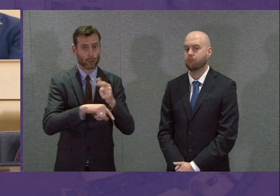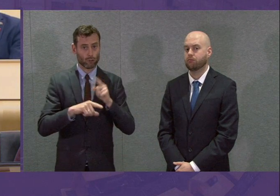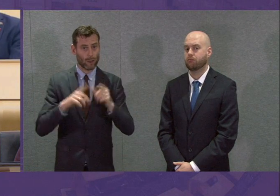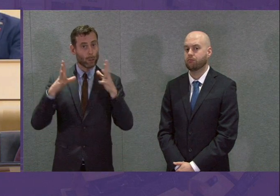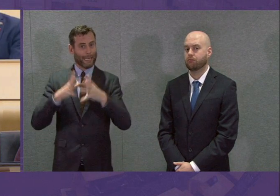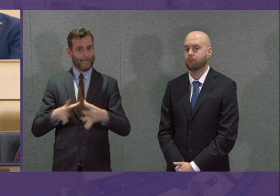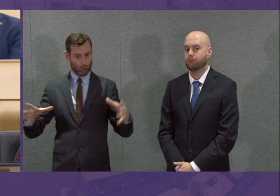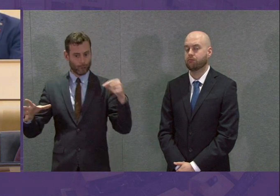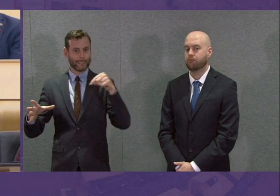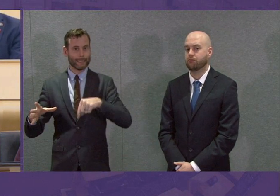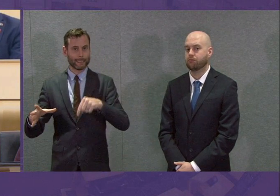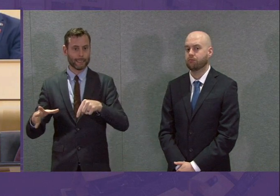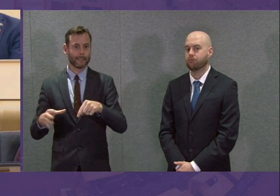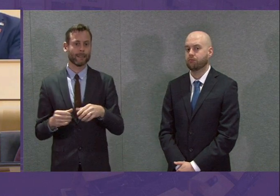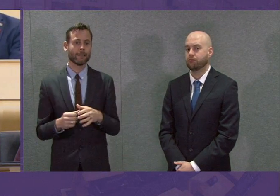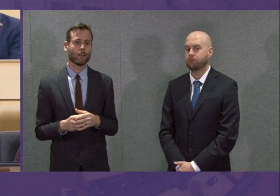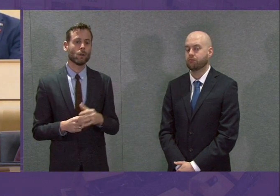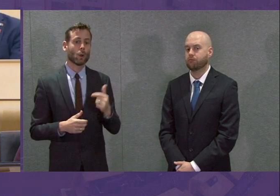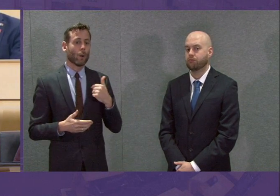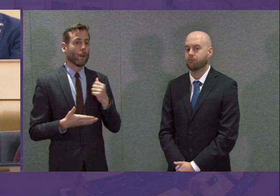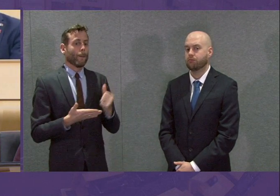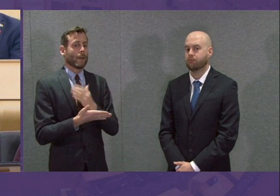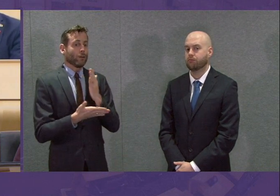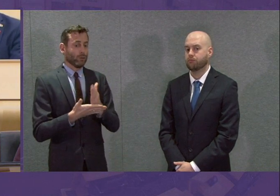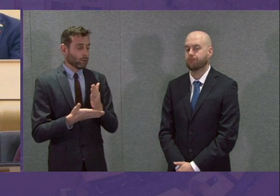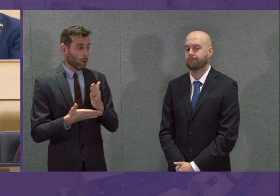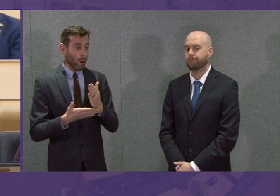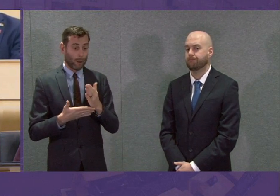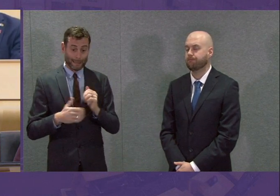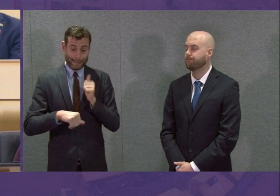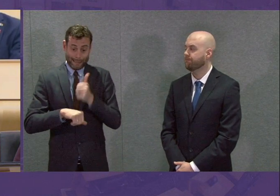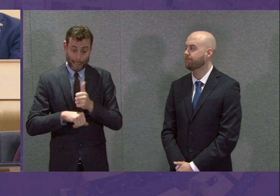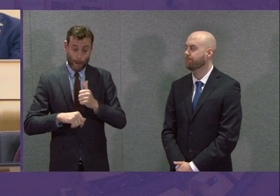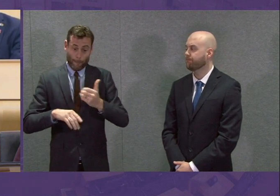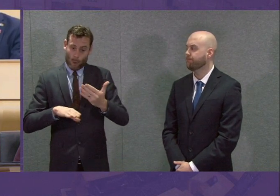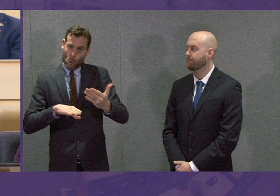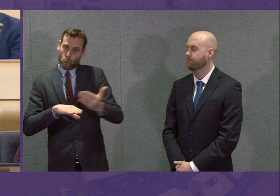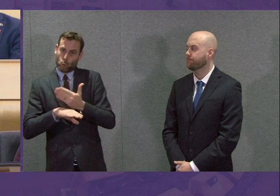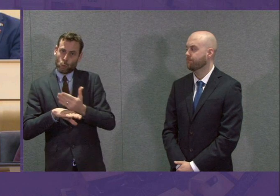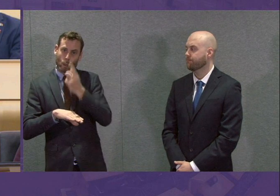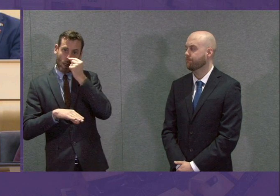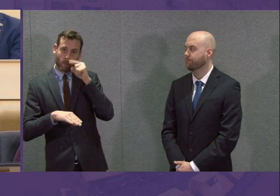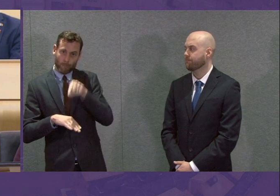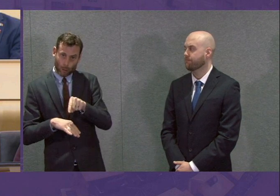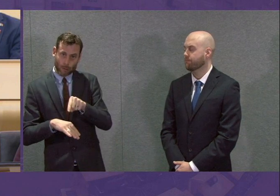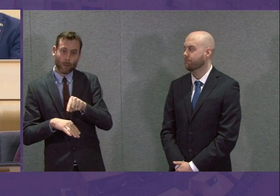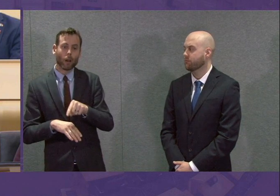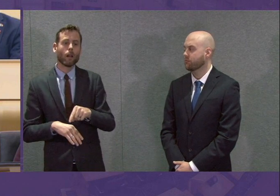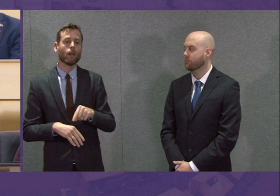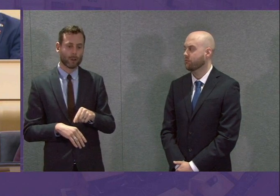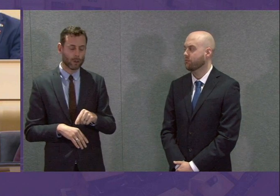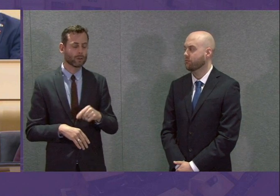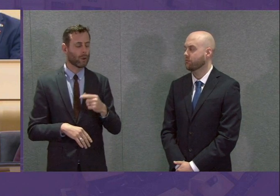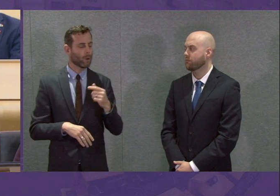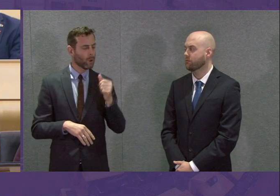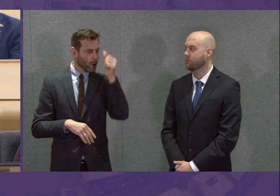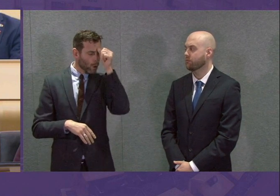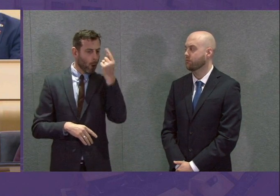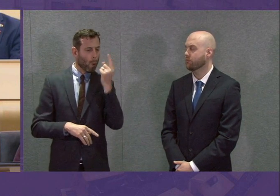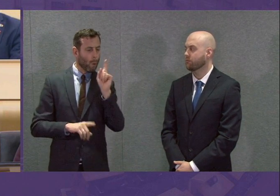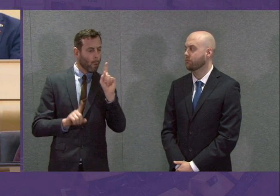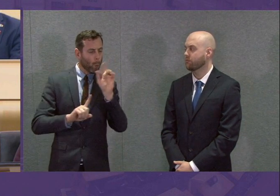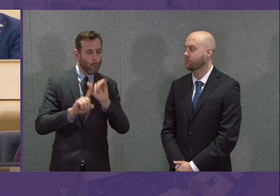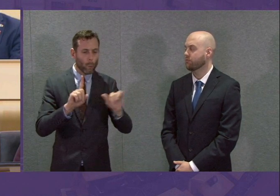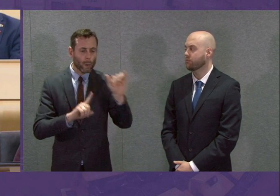that we have got. are working hard to make sure as quickly as possible there is an understanding of what workers are being tested and how that is to happen. So these things